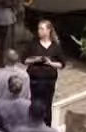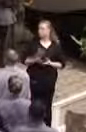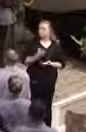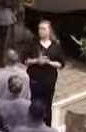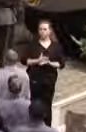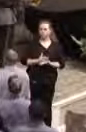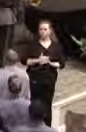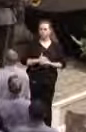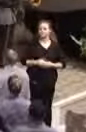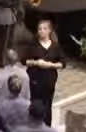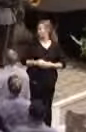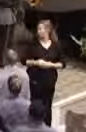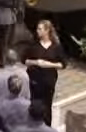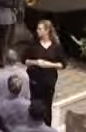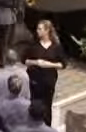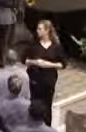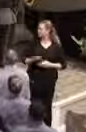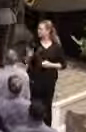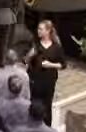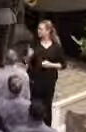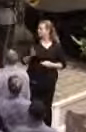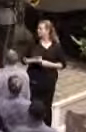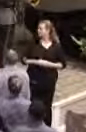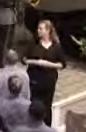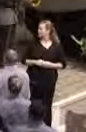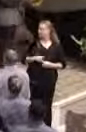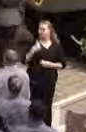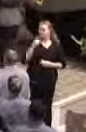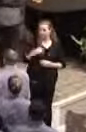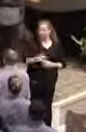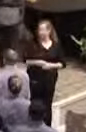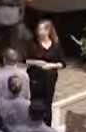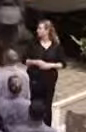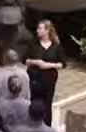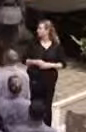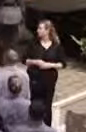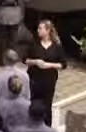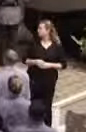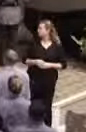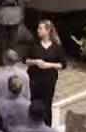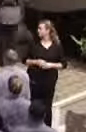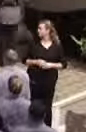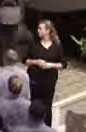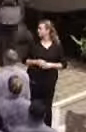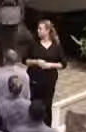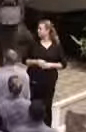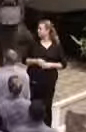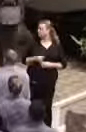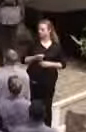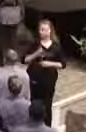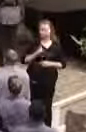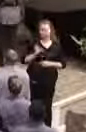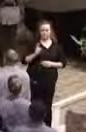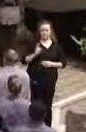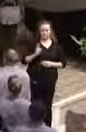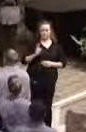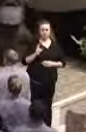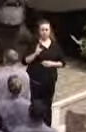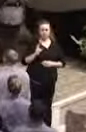gallantly streaming? Oh,